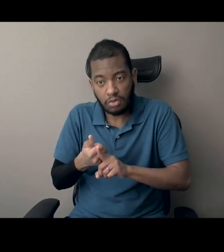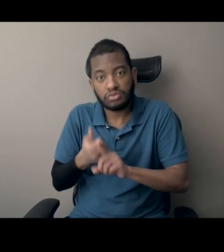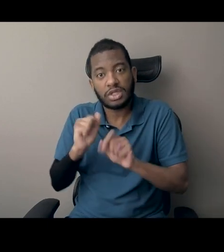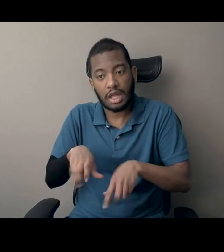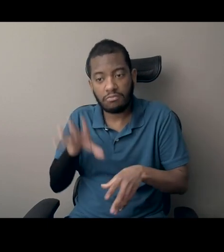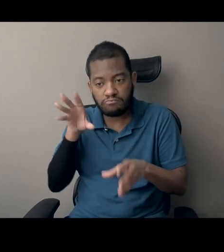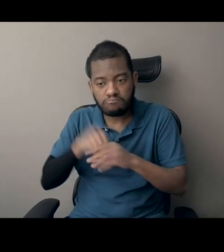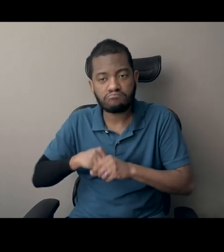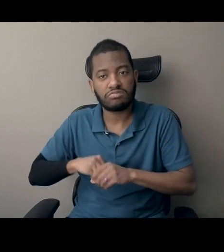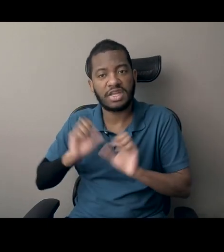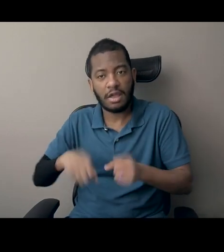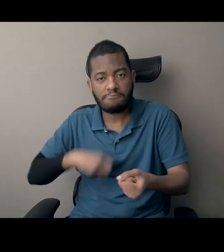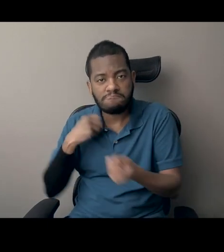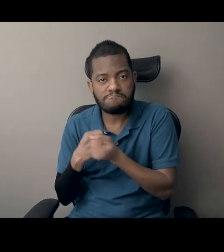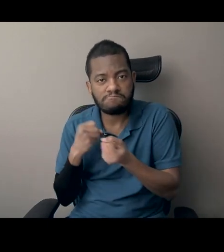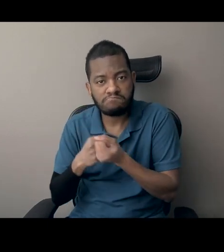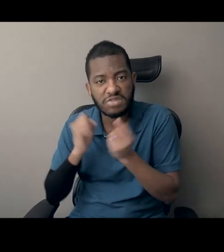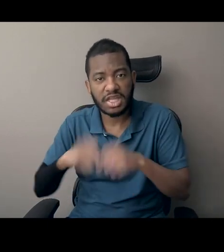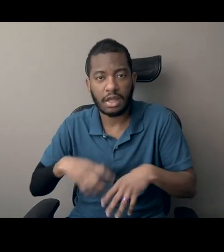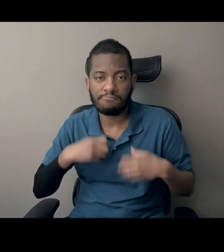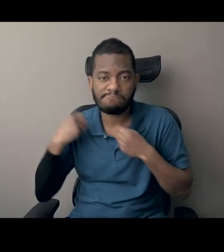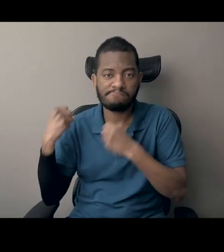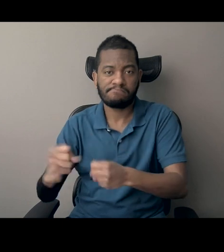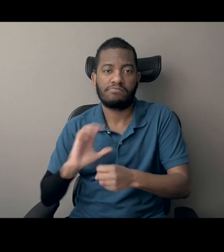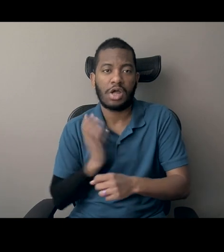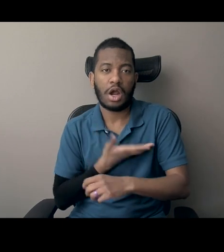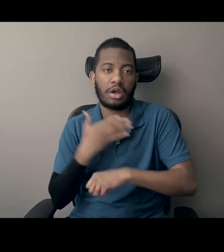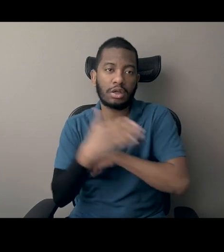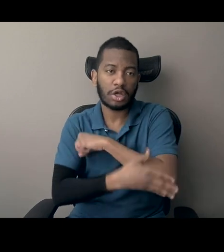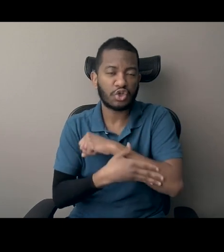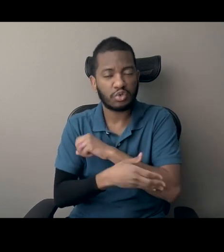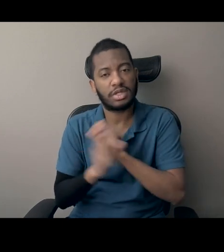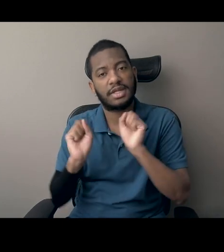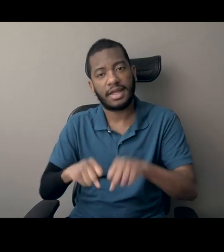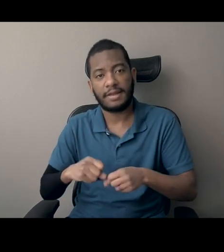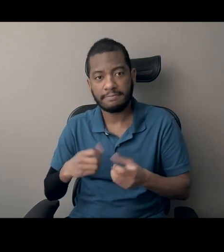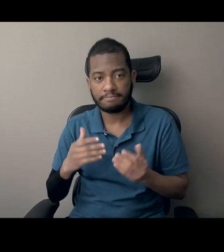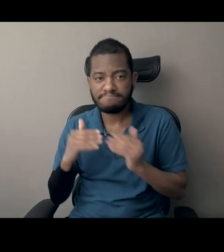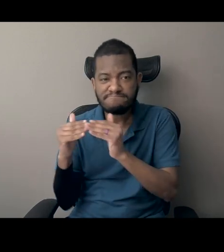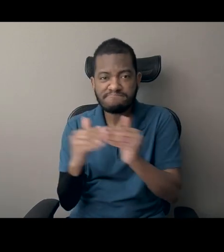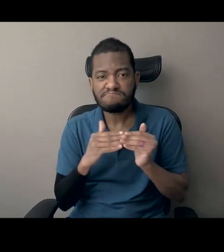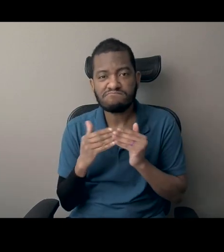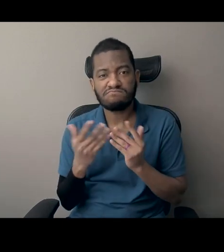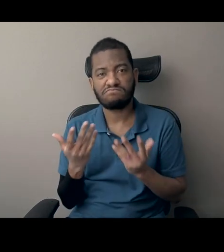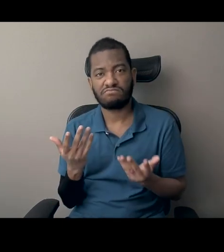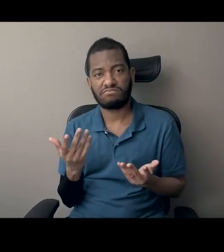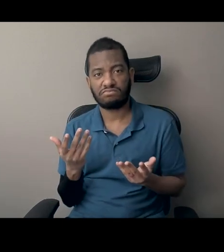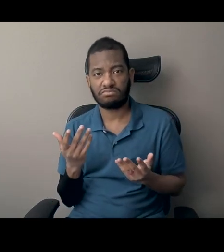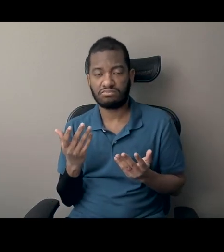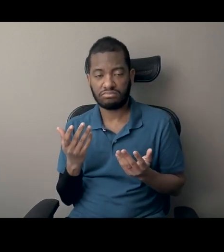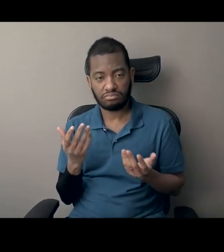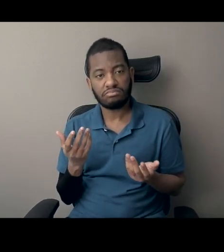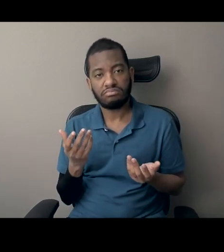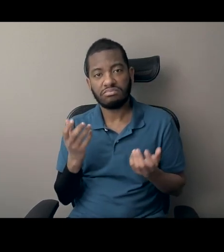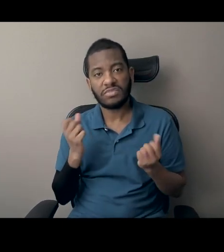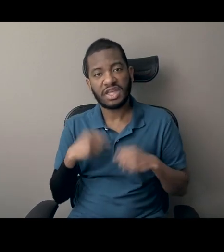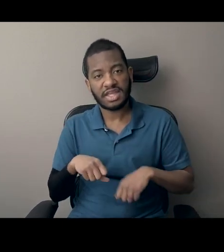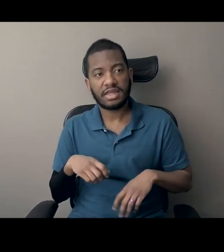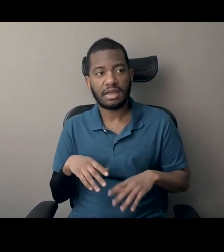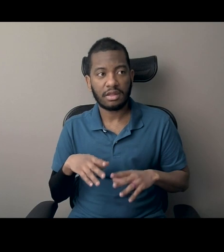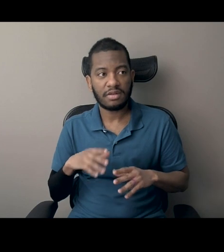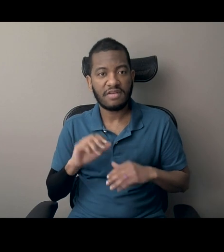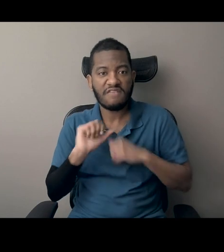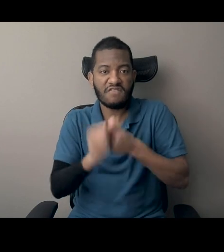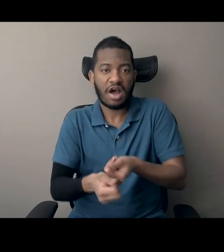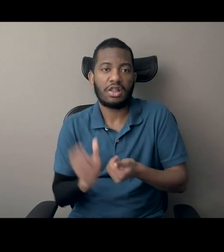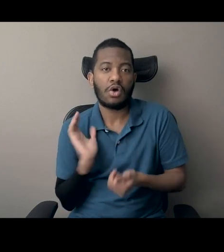of how do we make our country stronger, more unified, and, and living up to our founding principles. And so